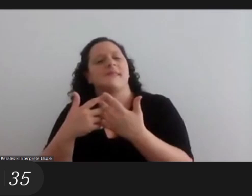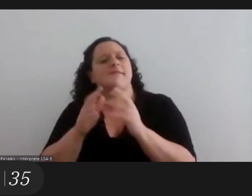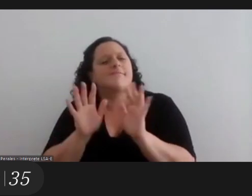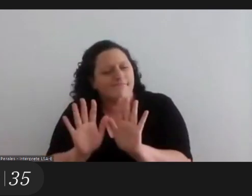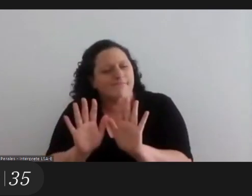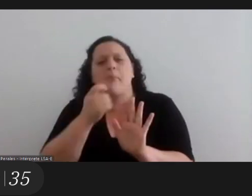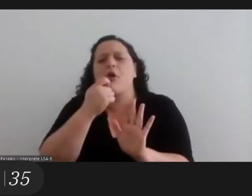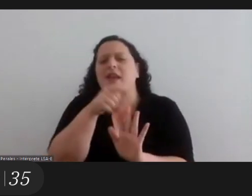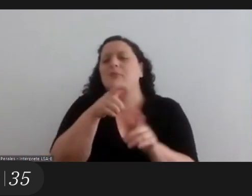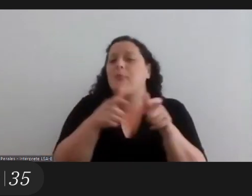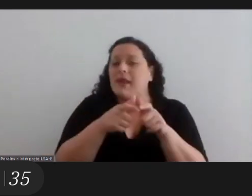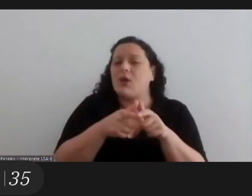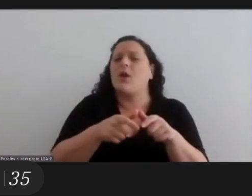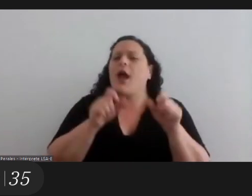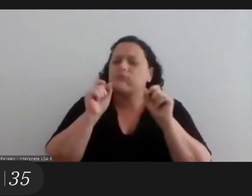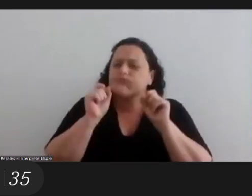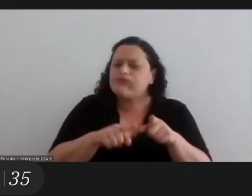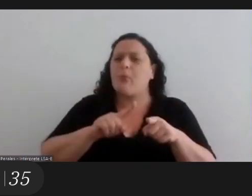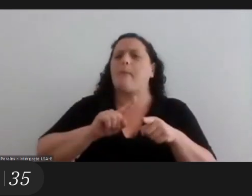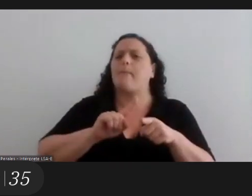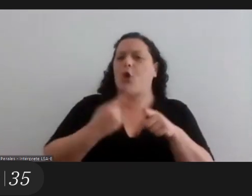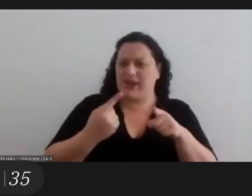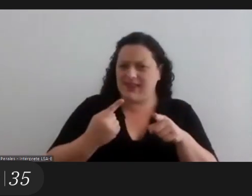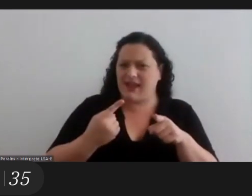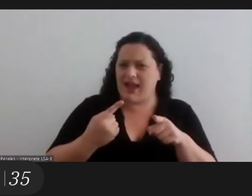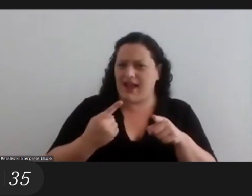it mean that something is political or not